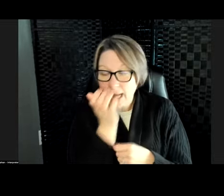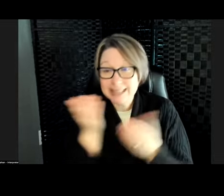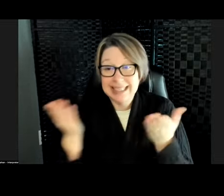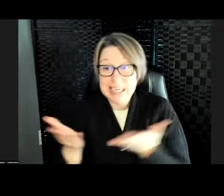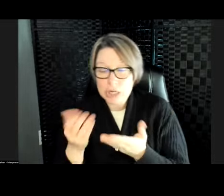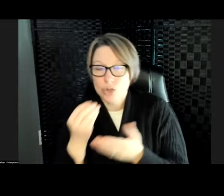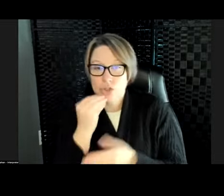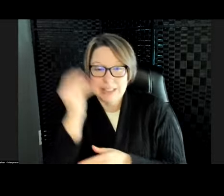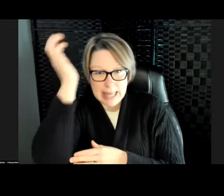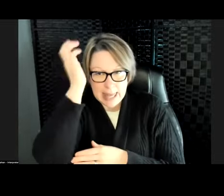There she is.